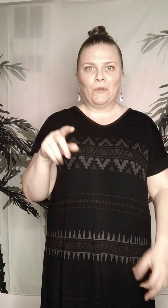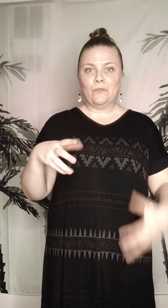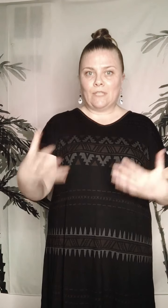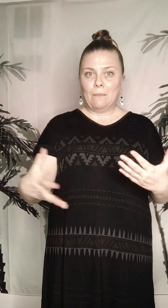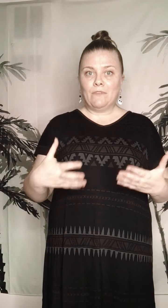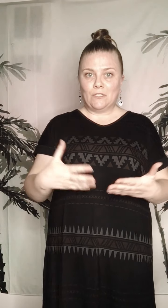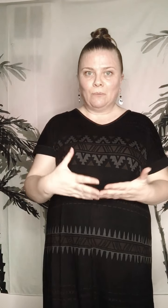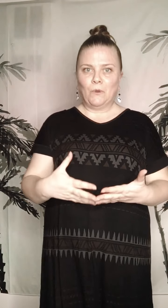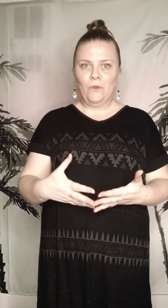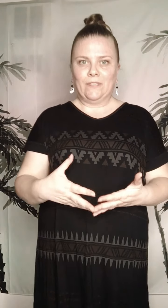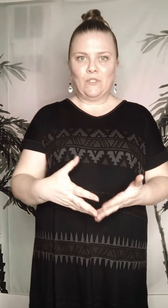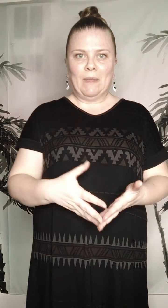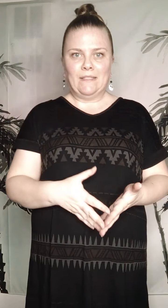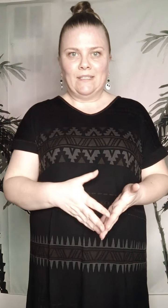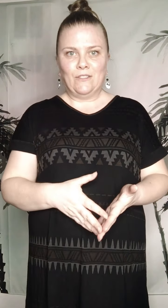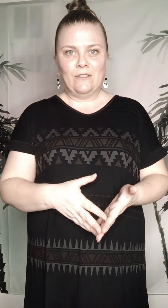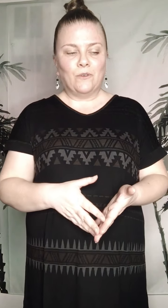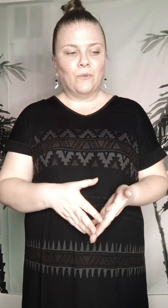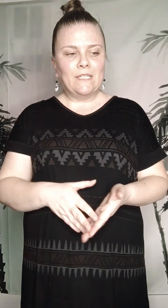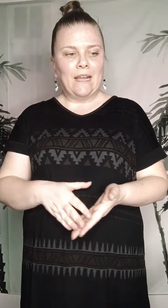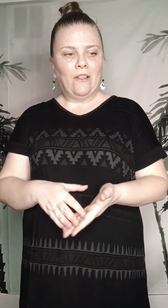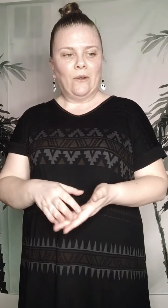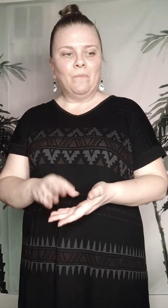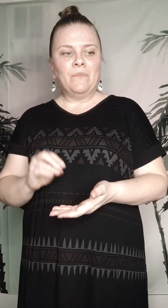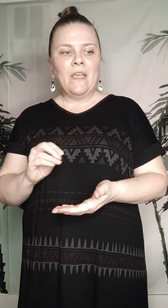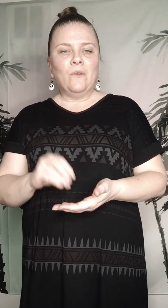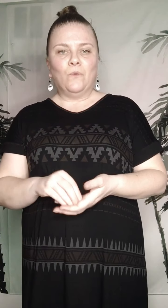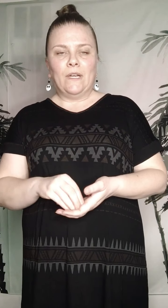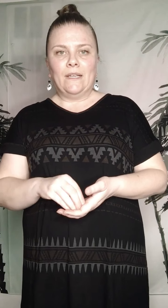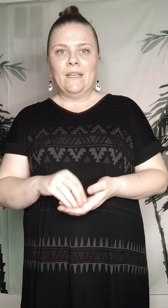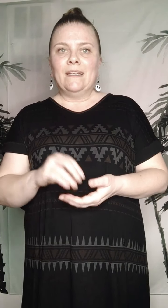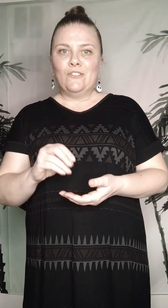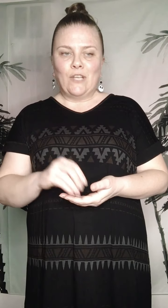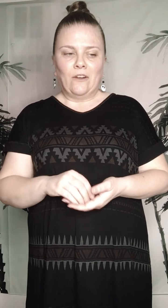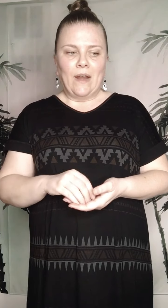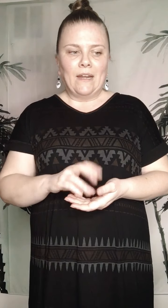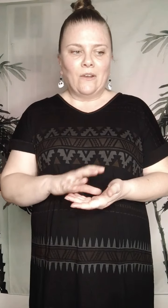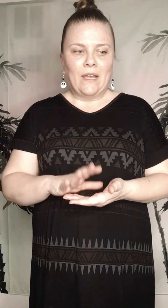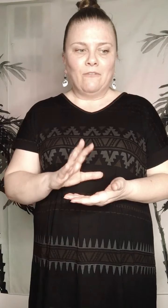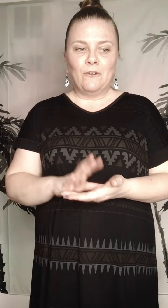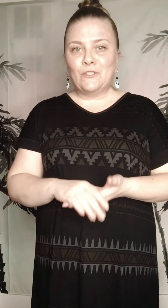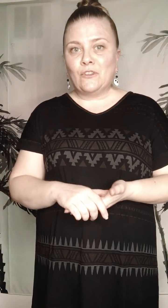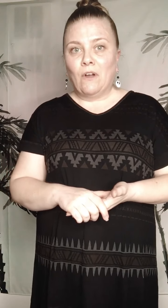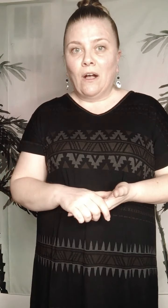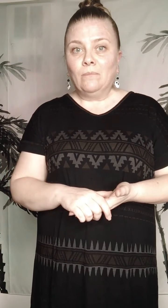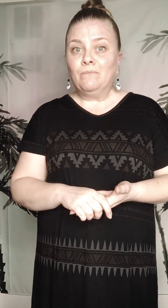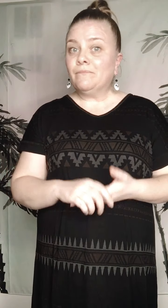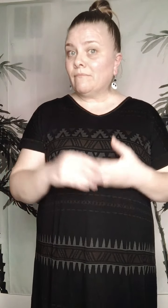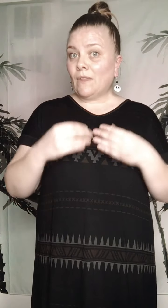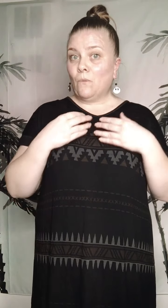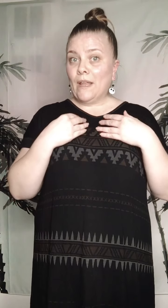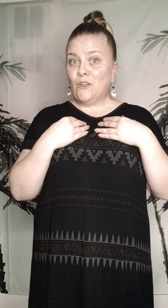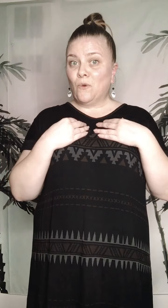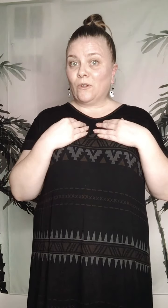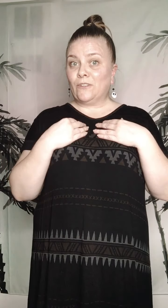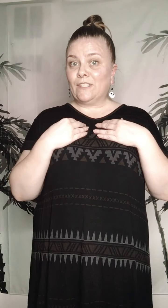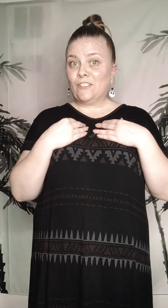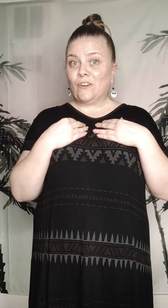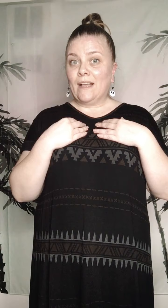some of the typical expenses that a retailer would generate. Okay, first of all, when you ordered this dress,